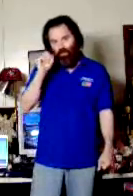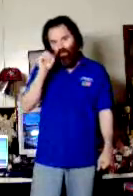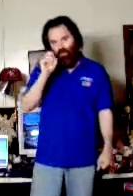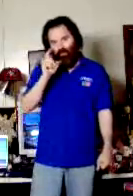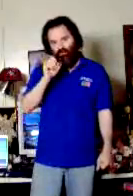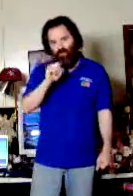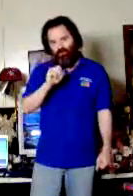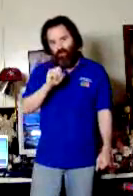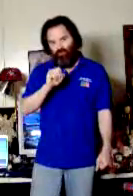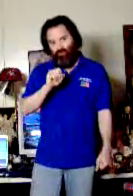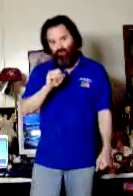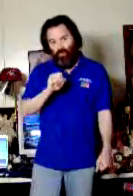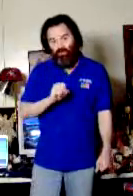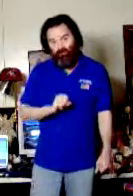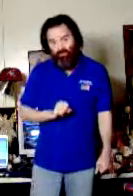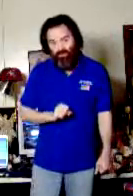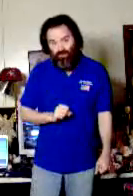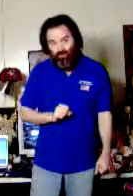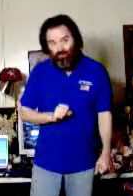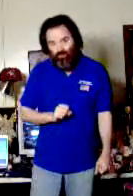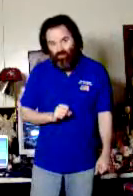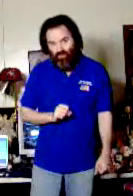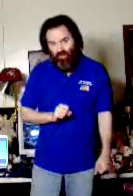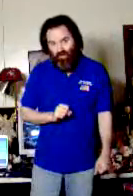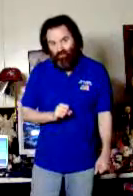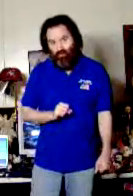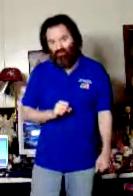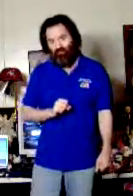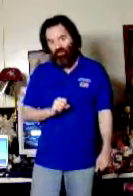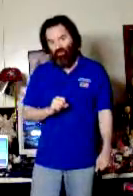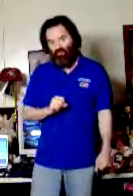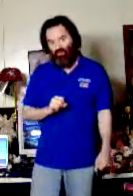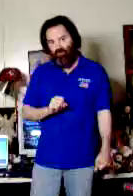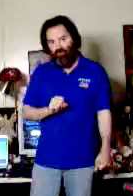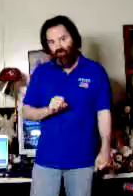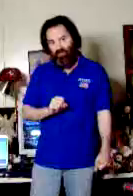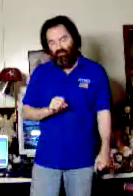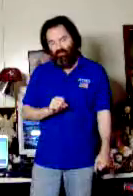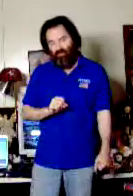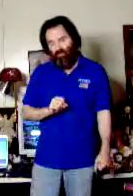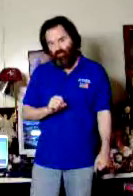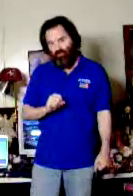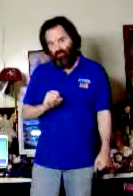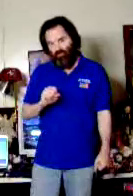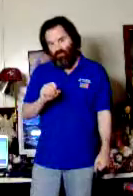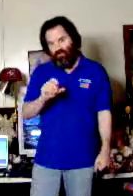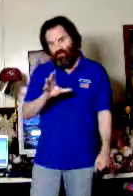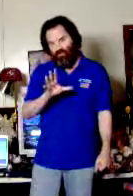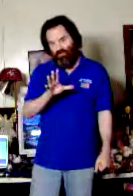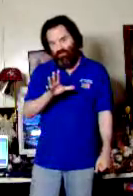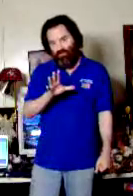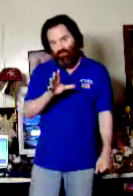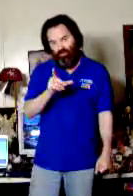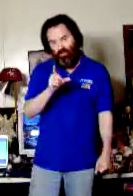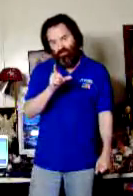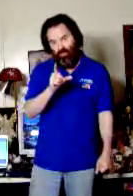Other top angels, mostly very serious, mostly angry, because we're fighting and saving the devil and the demons, and we're trying to get the situation out of what we're going to control.